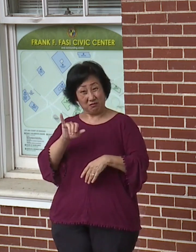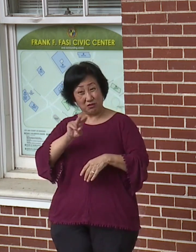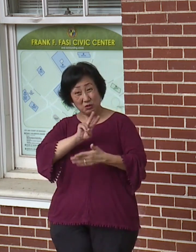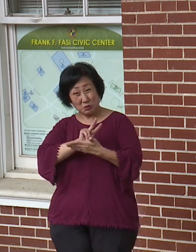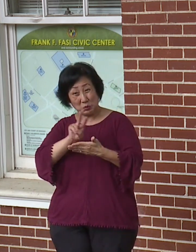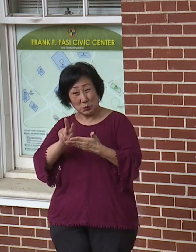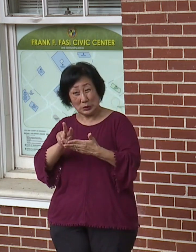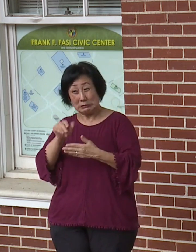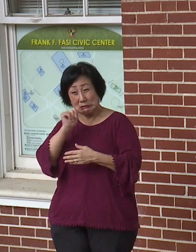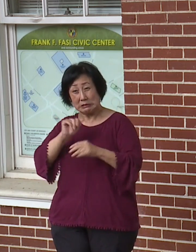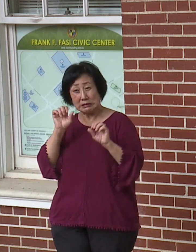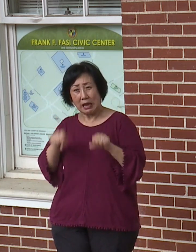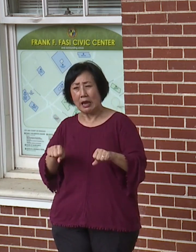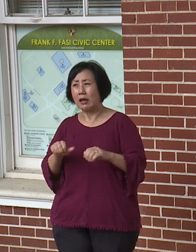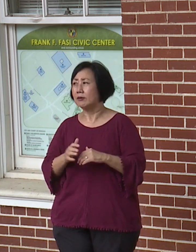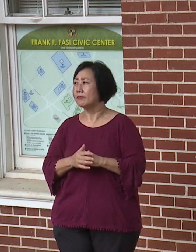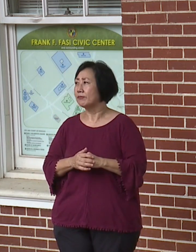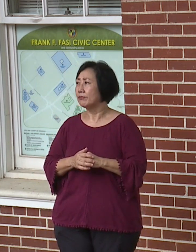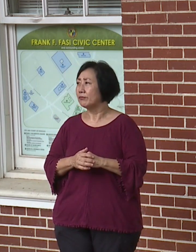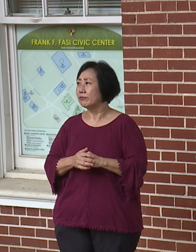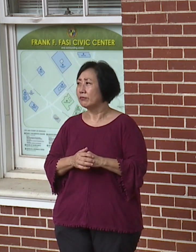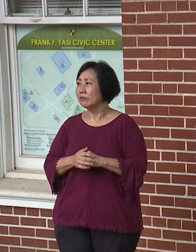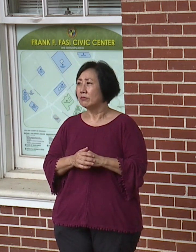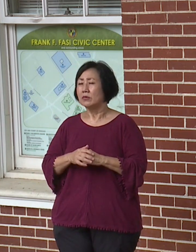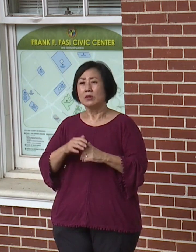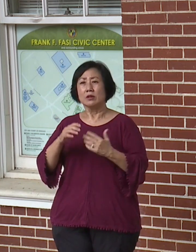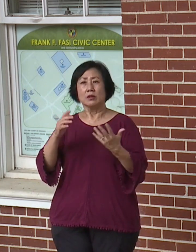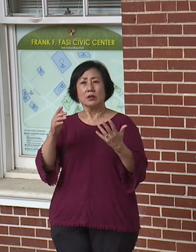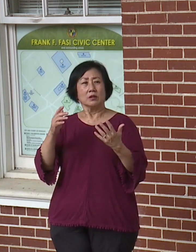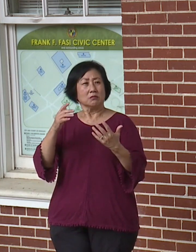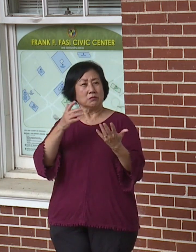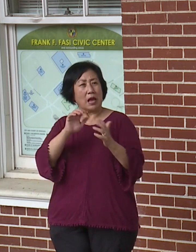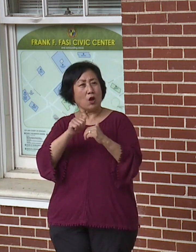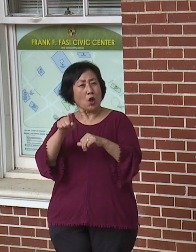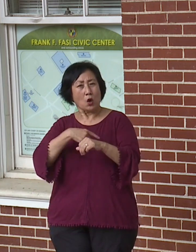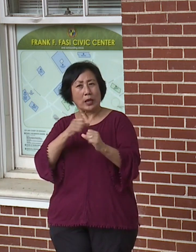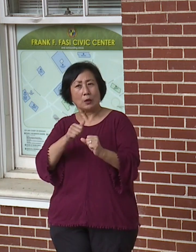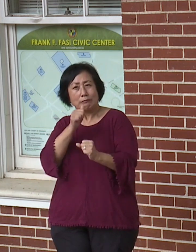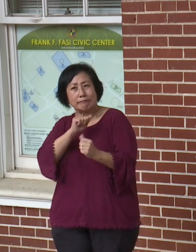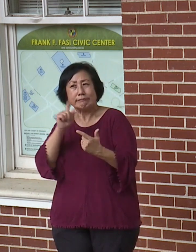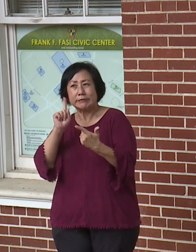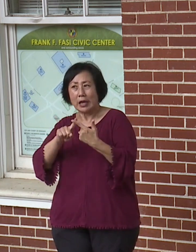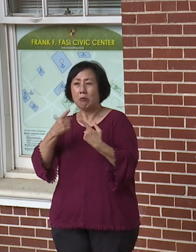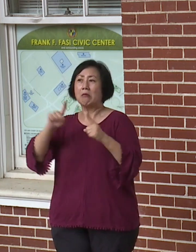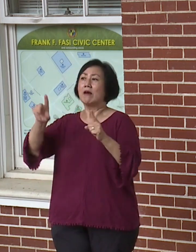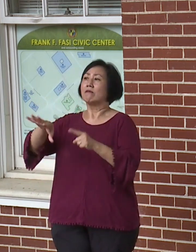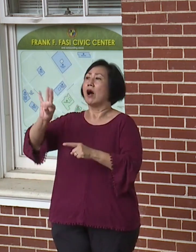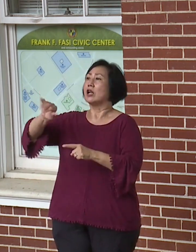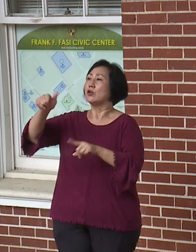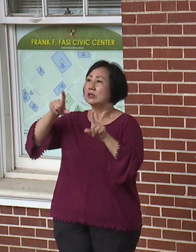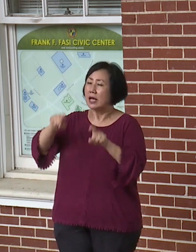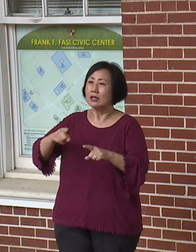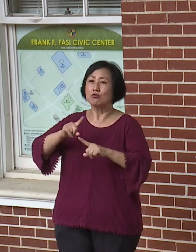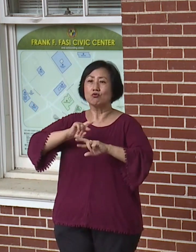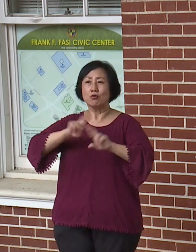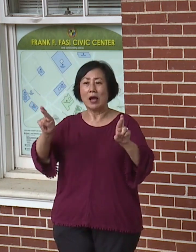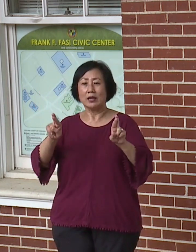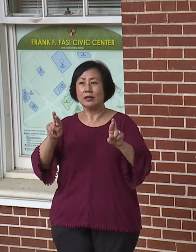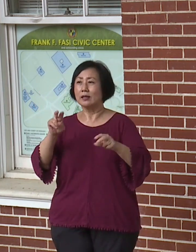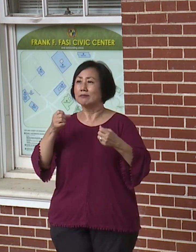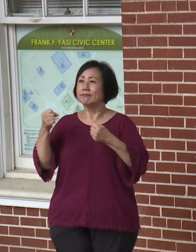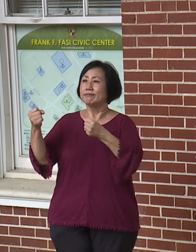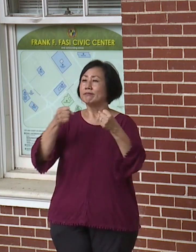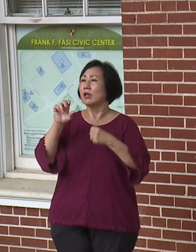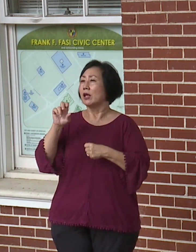period or, you know, that period before we can move into Tier 3? I think the answer depends on the behavior of the